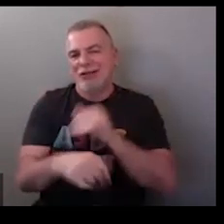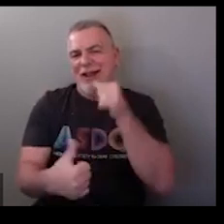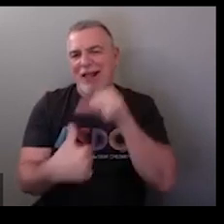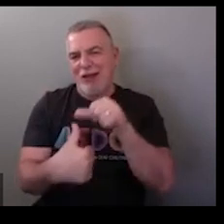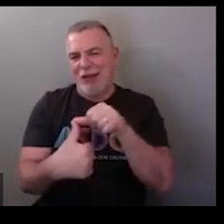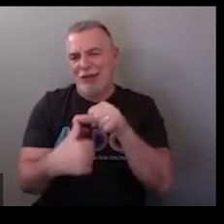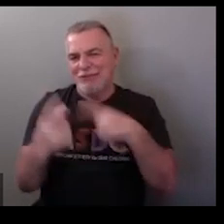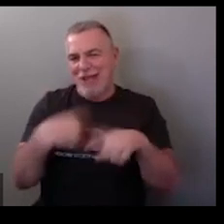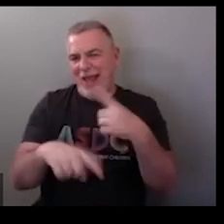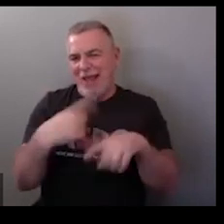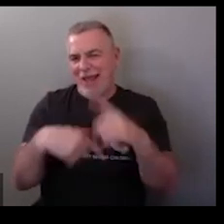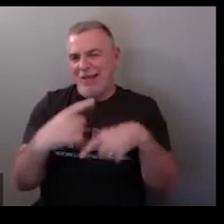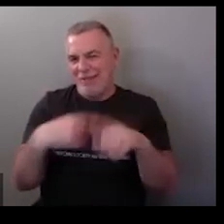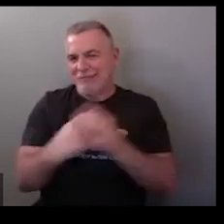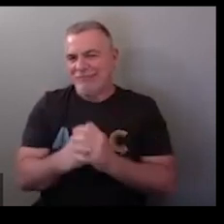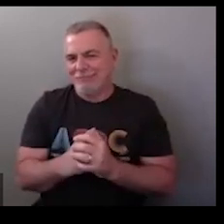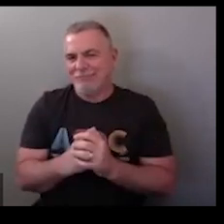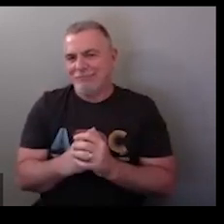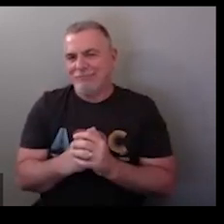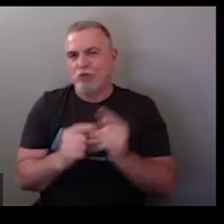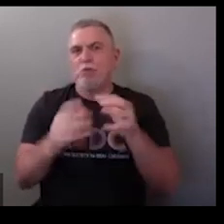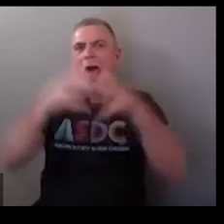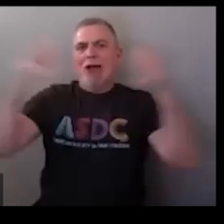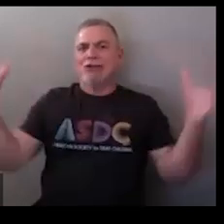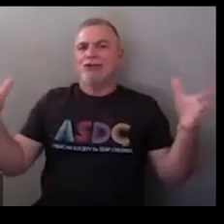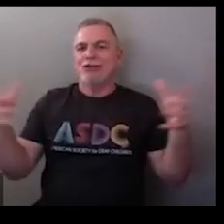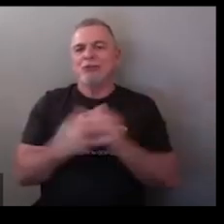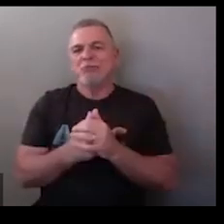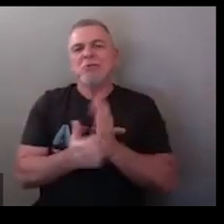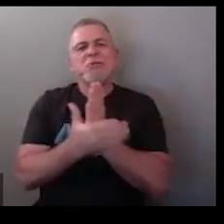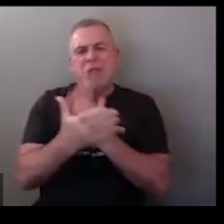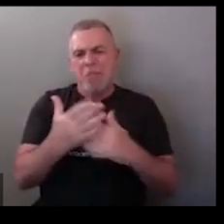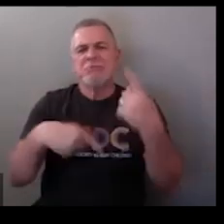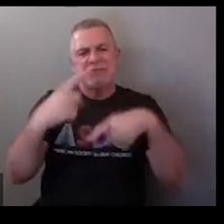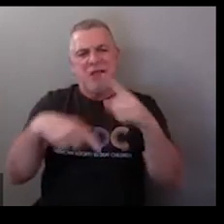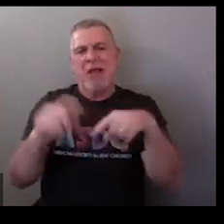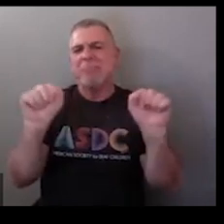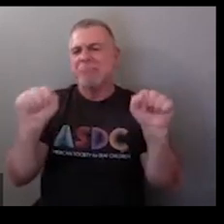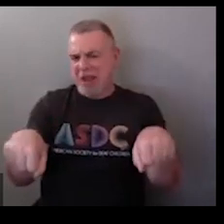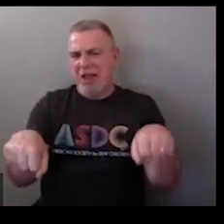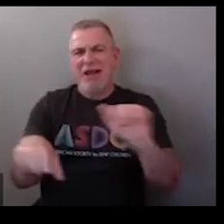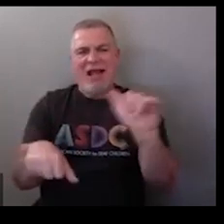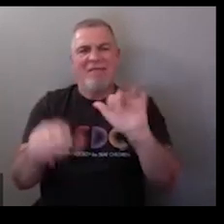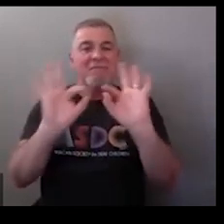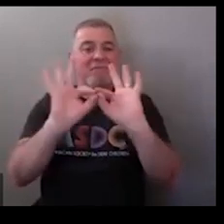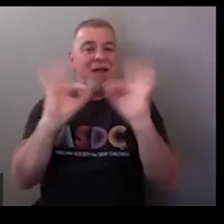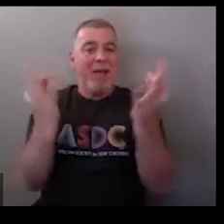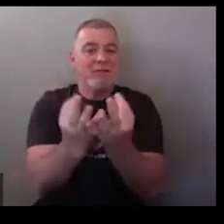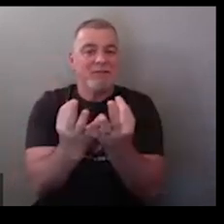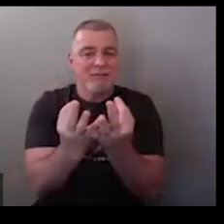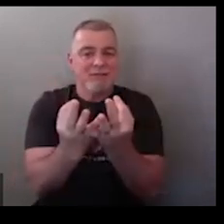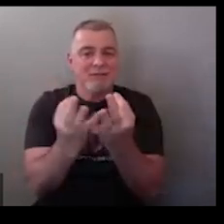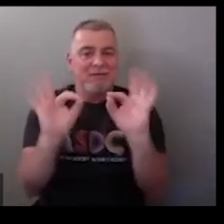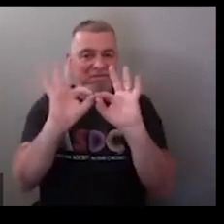10 hand shape a lot of deaf people are just trying to avoid that English influence into ASL and reduce the number of initialized